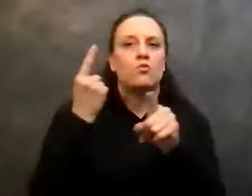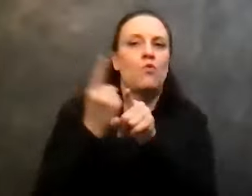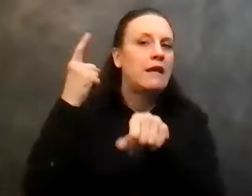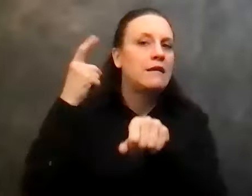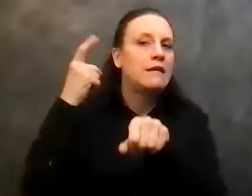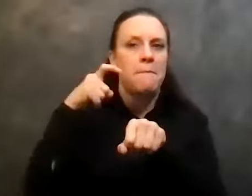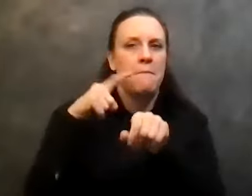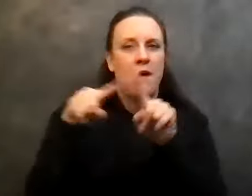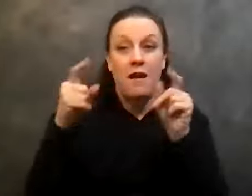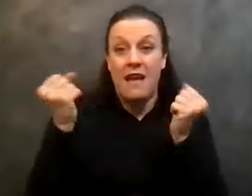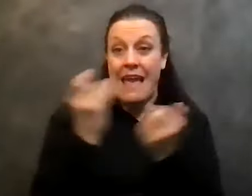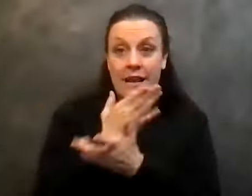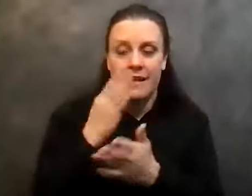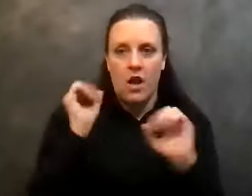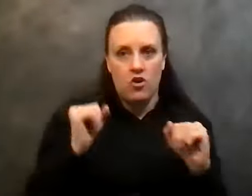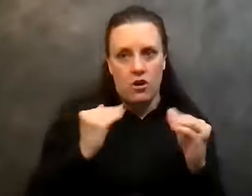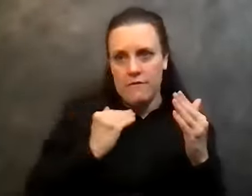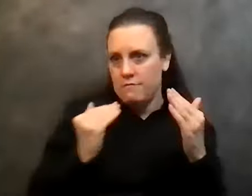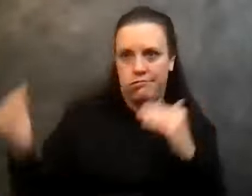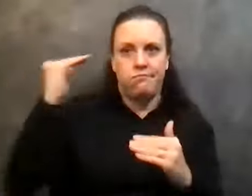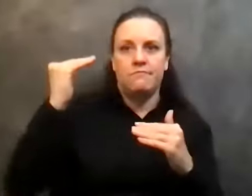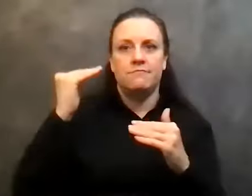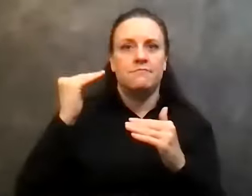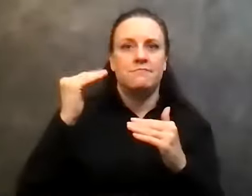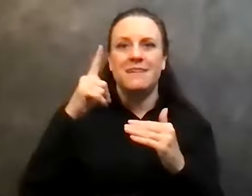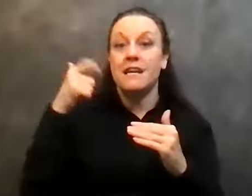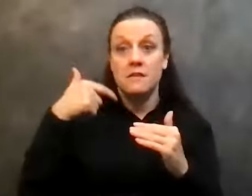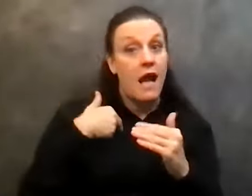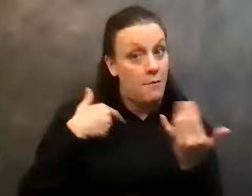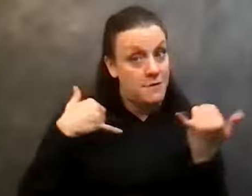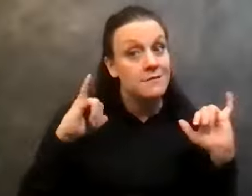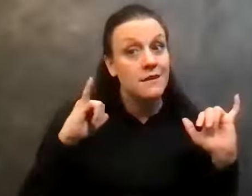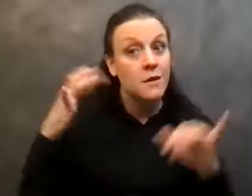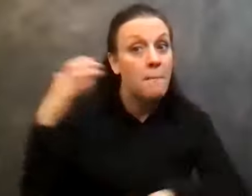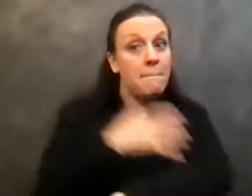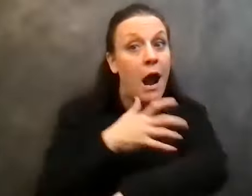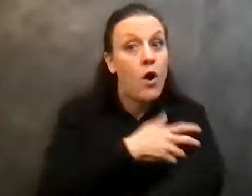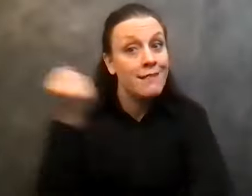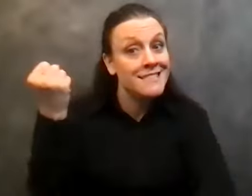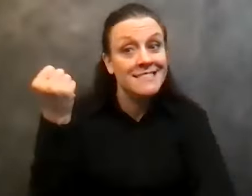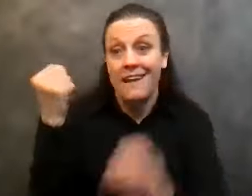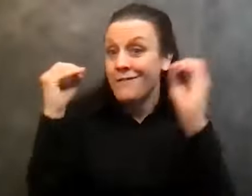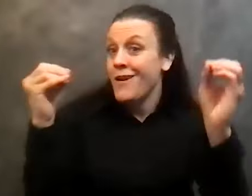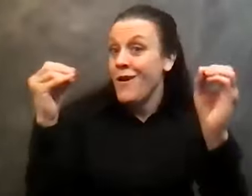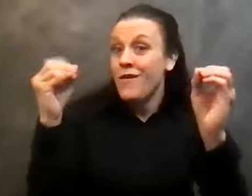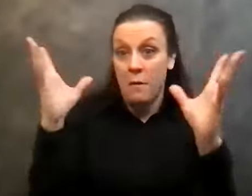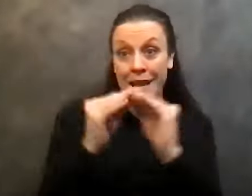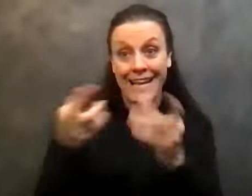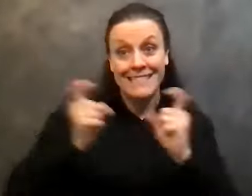anything could have pushed me over the edge because I'm still powerless. Okay. That meetings didn't give me power. was still completely,